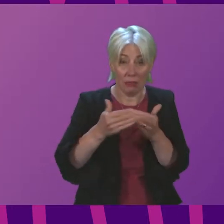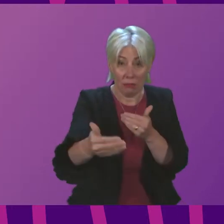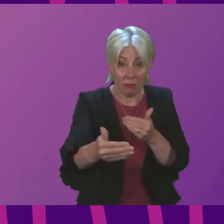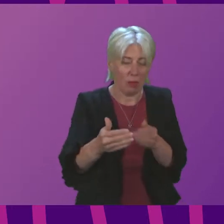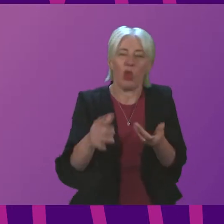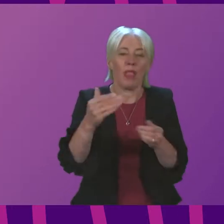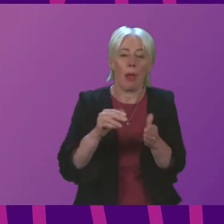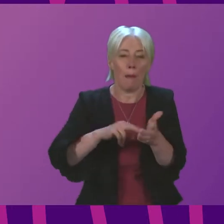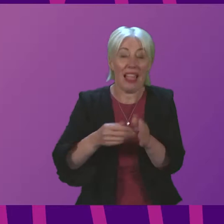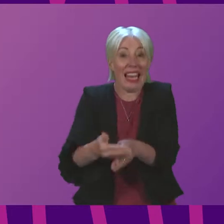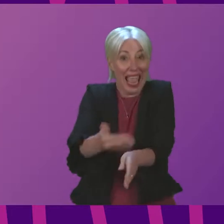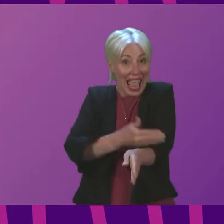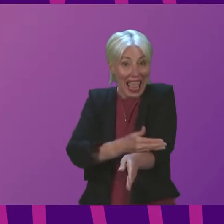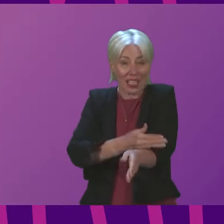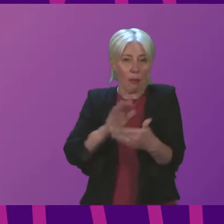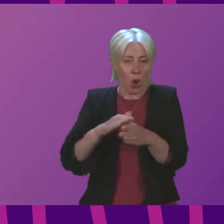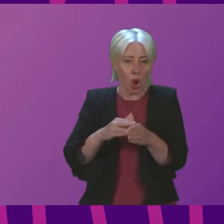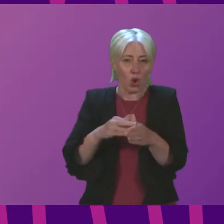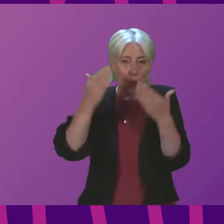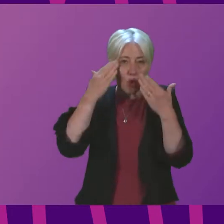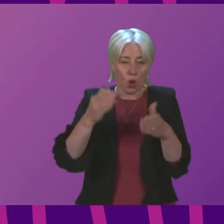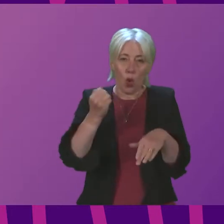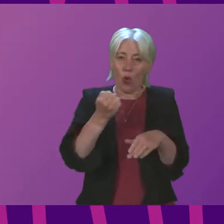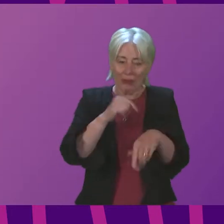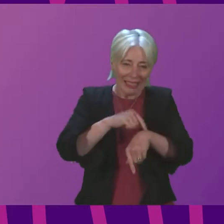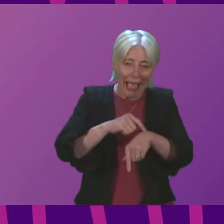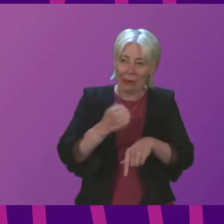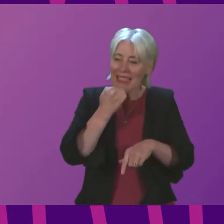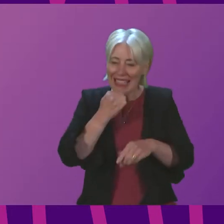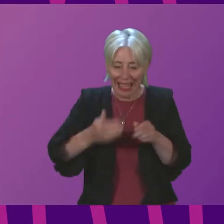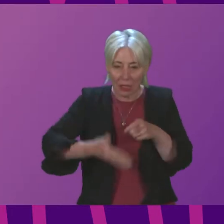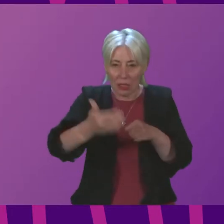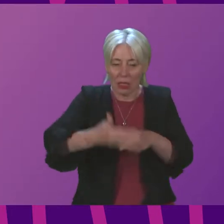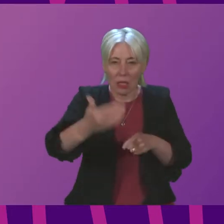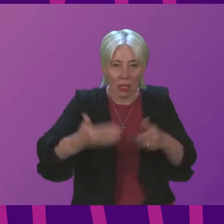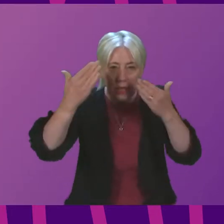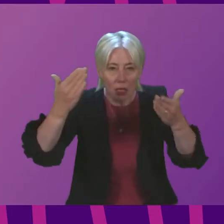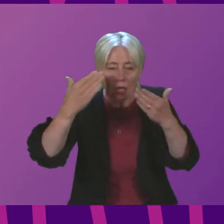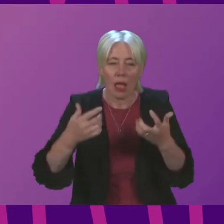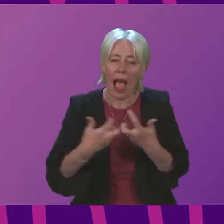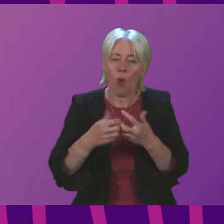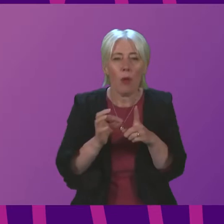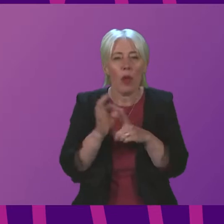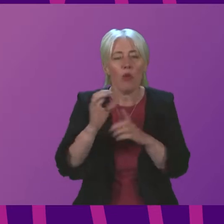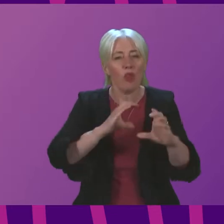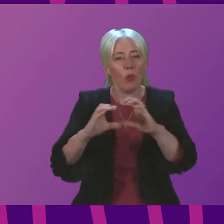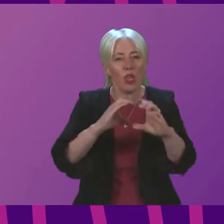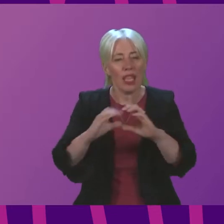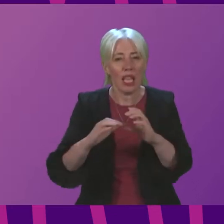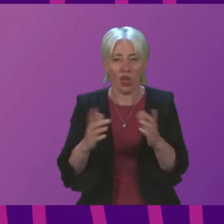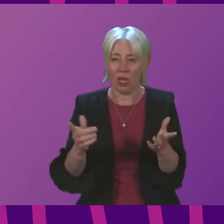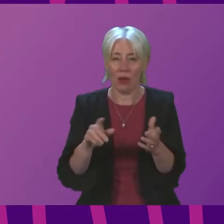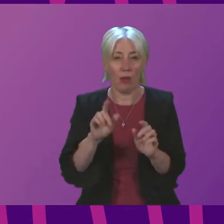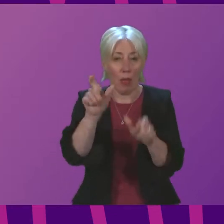these sort of rolling deadlines that can't be met and how does he think that communication generally can be improved particularly around people's rights